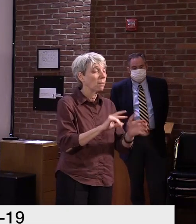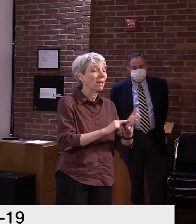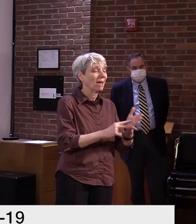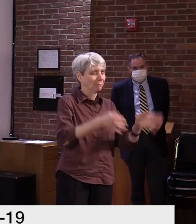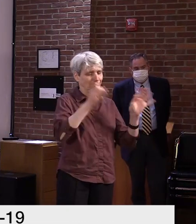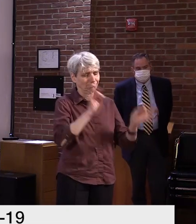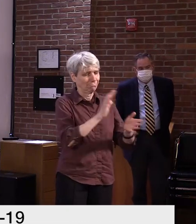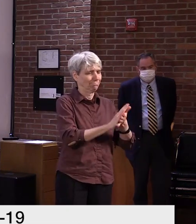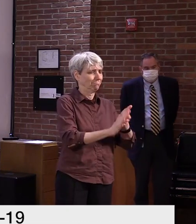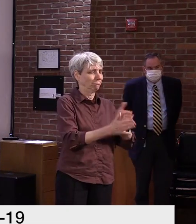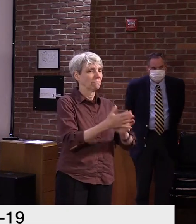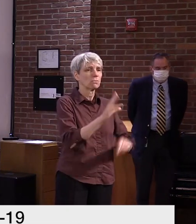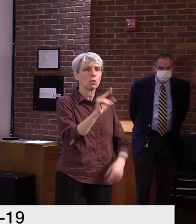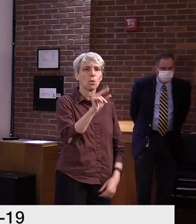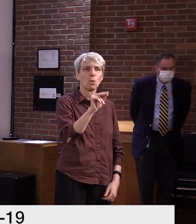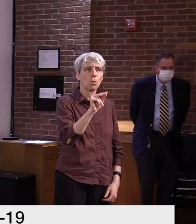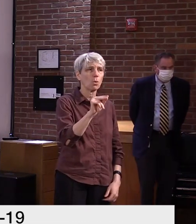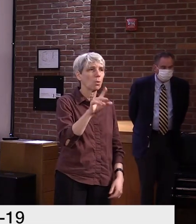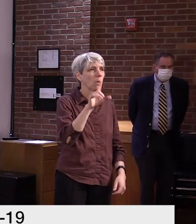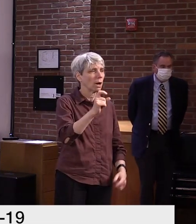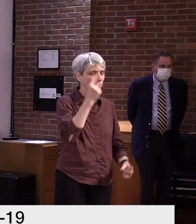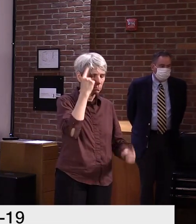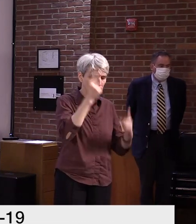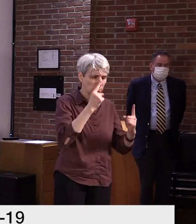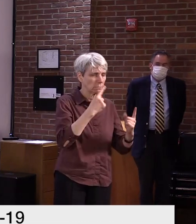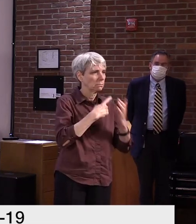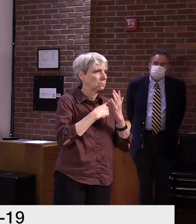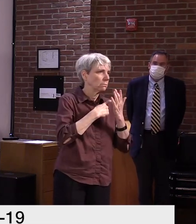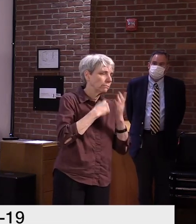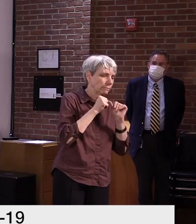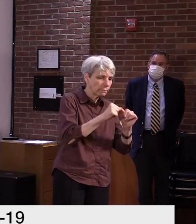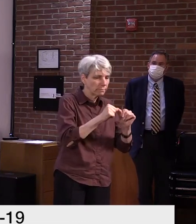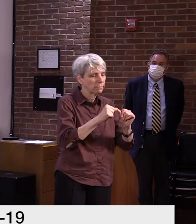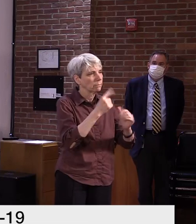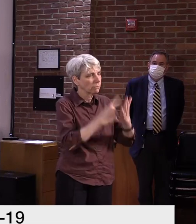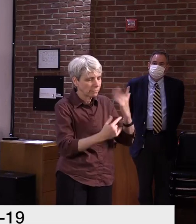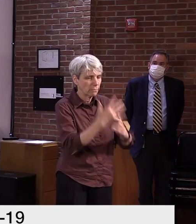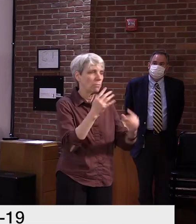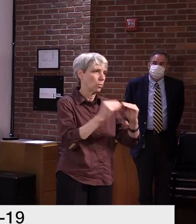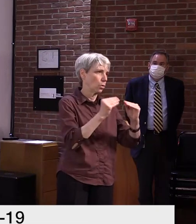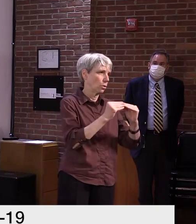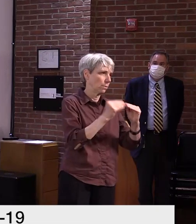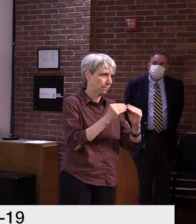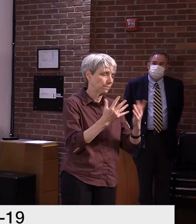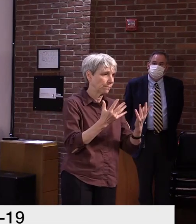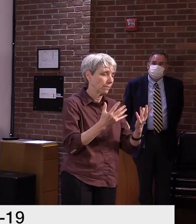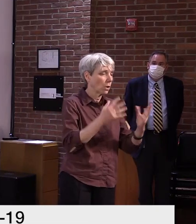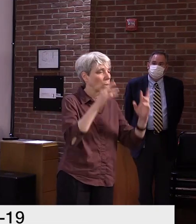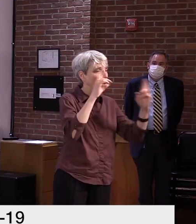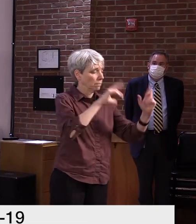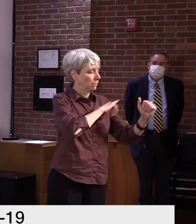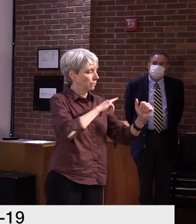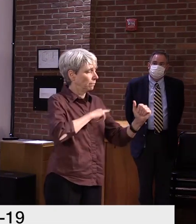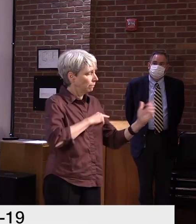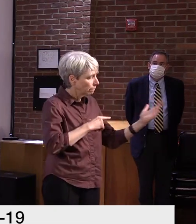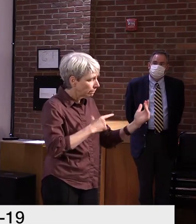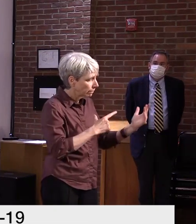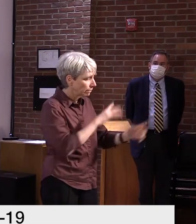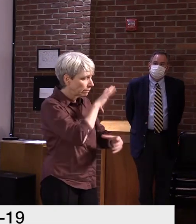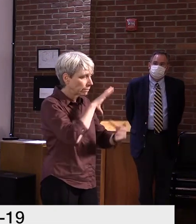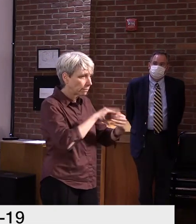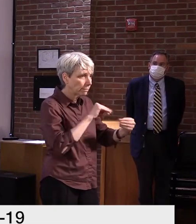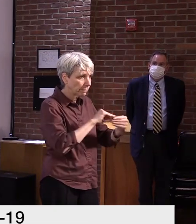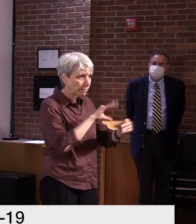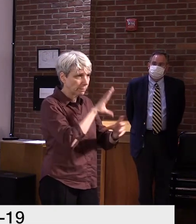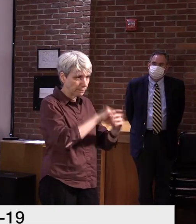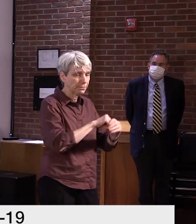I mean, this is something that we're going to, uh, have to have some dialogue and discussion about and, uh, love to get the, uh, legislative, uh, input as